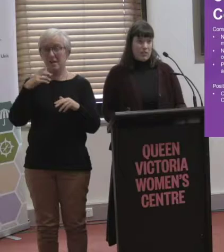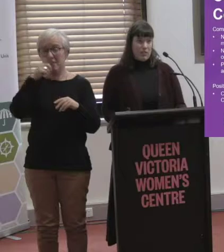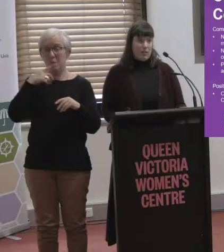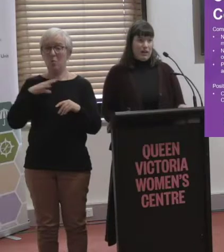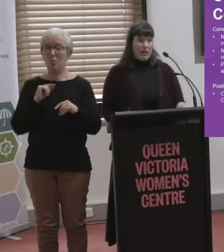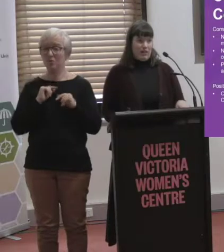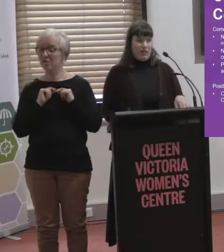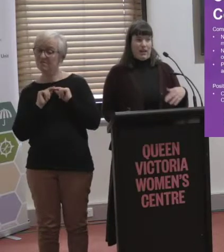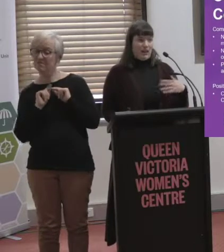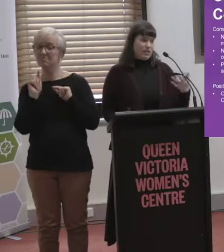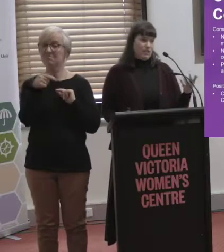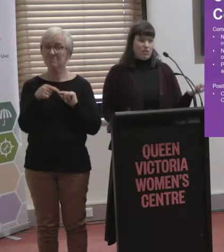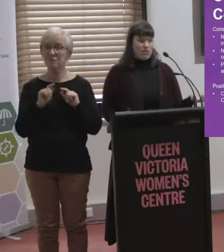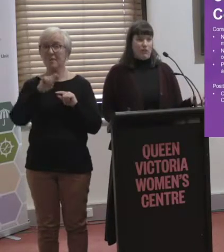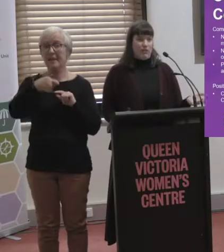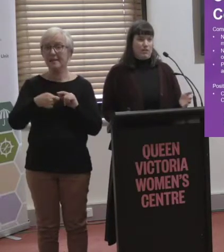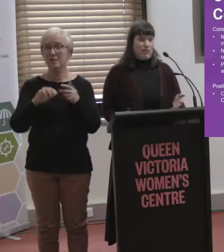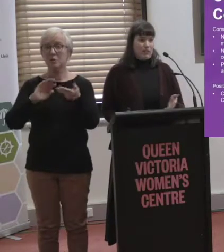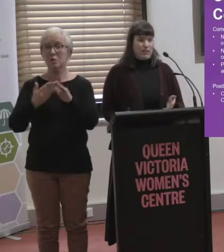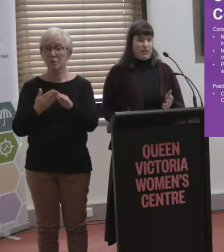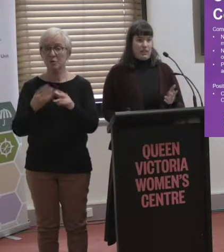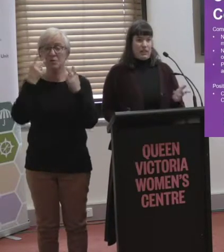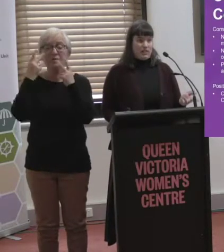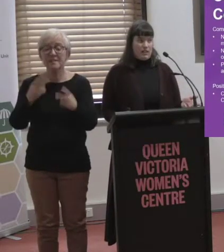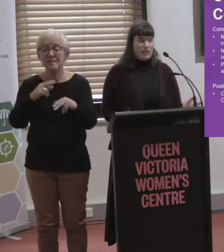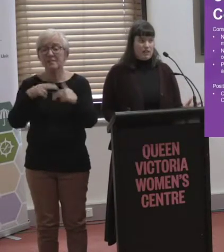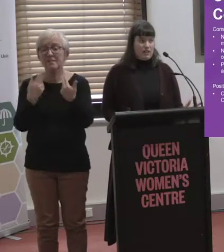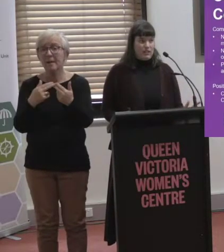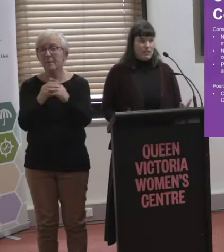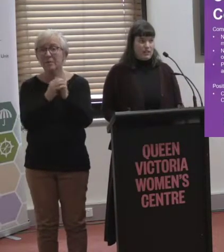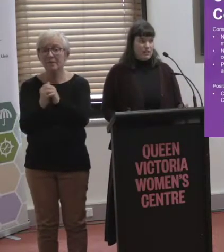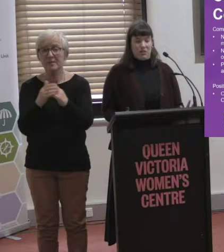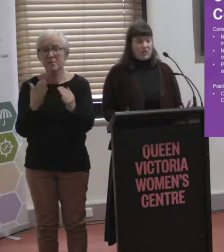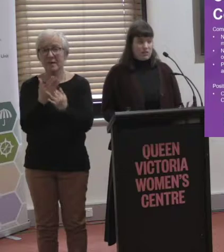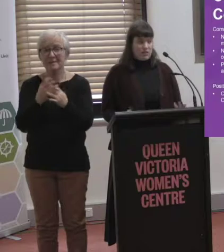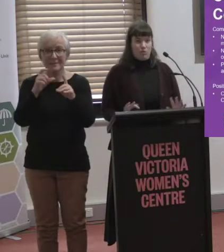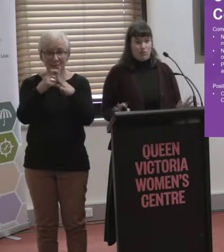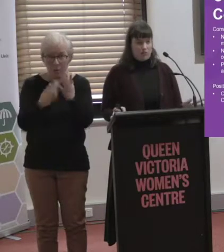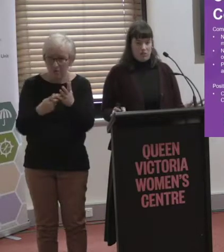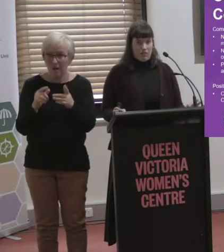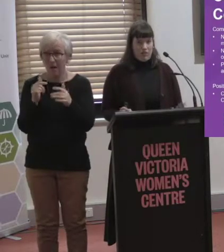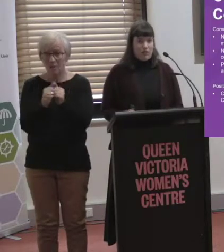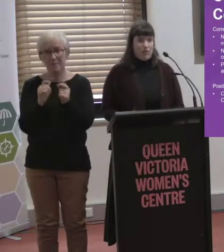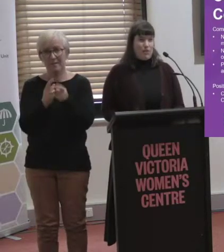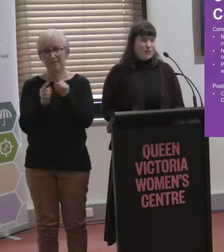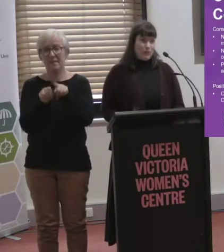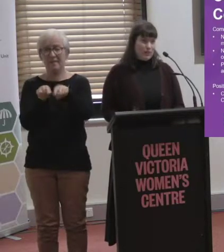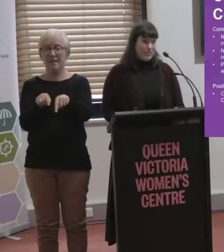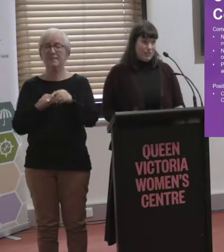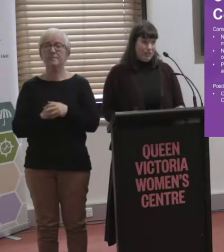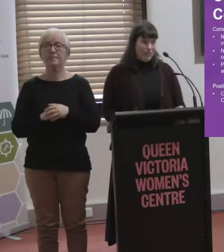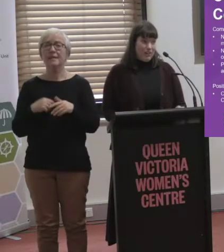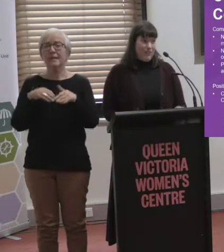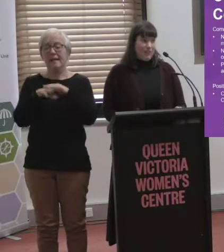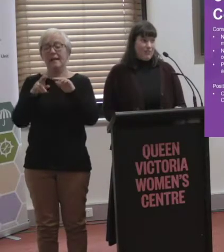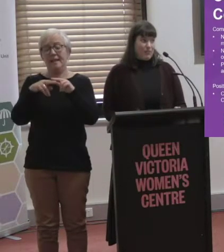centre where they are, you know, seeing friends, family, accessing services, seeing, going to the doctor, all the, you know, all the things that we all